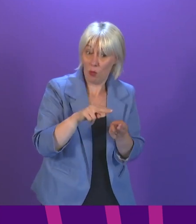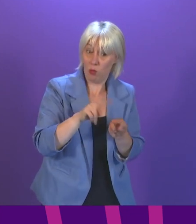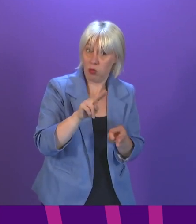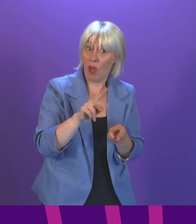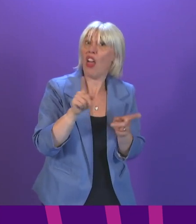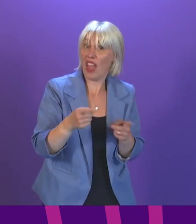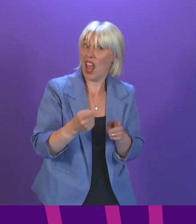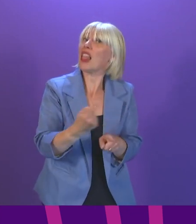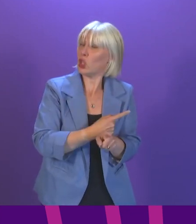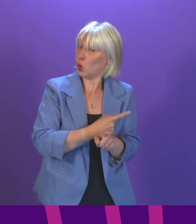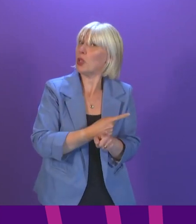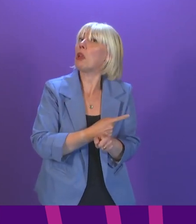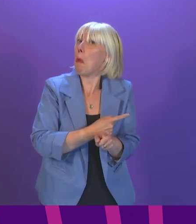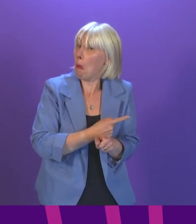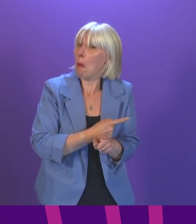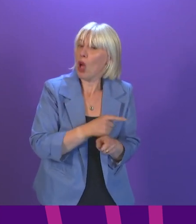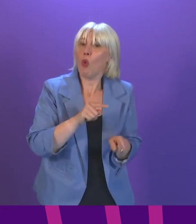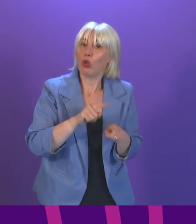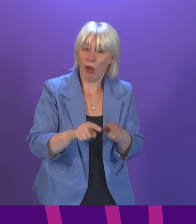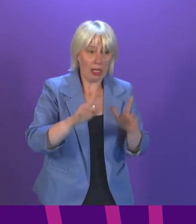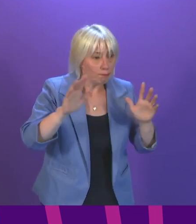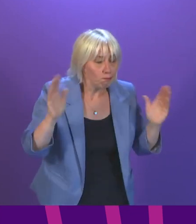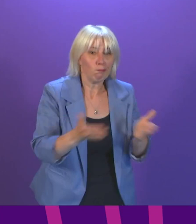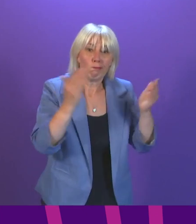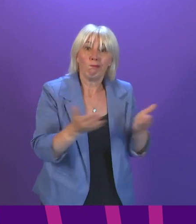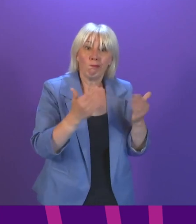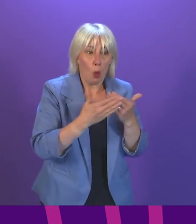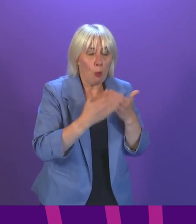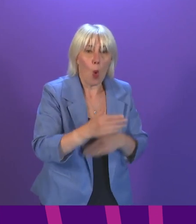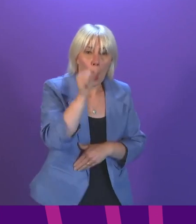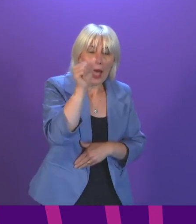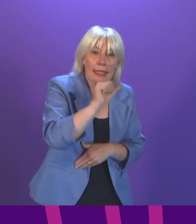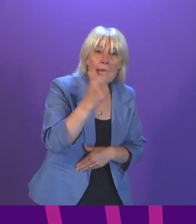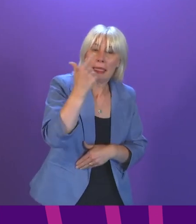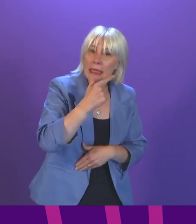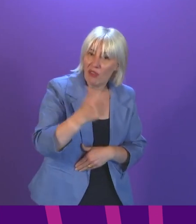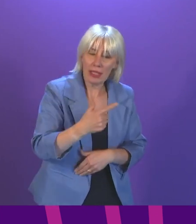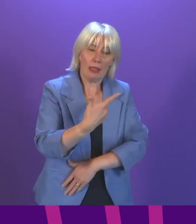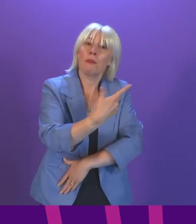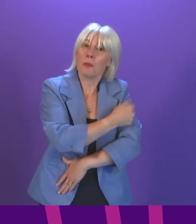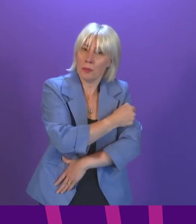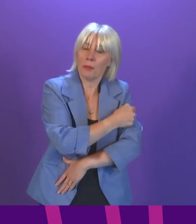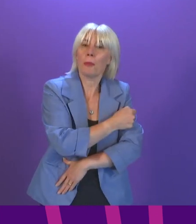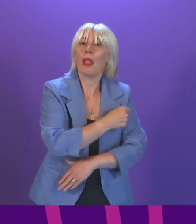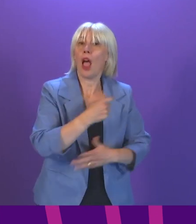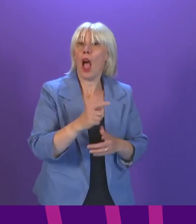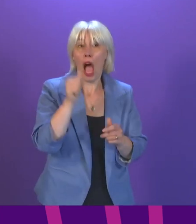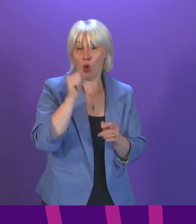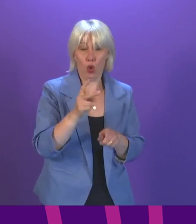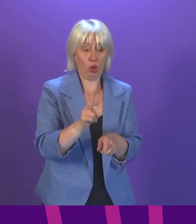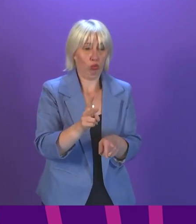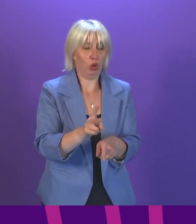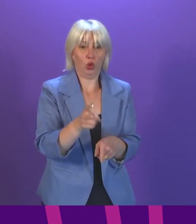this time last week. We will continue to do everything we can to encourage more and more people to get their JAG. For example, just in the last